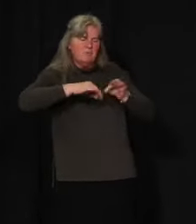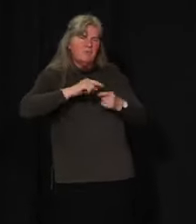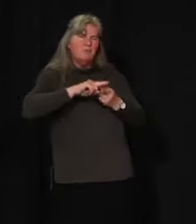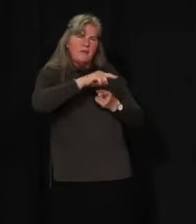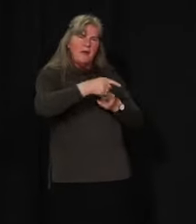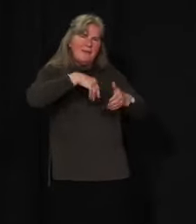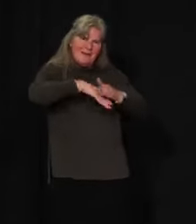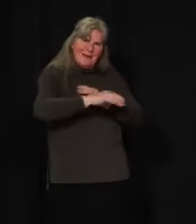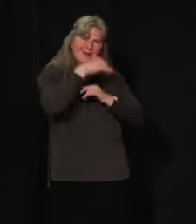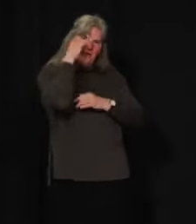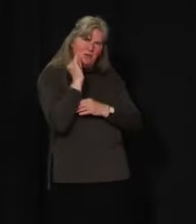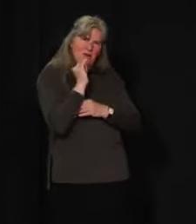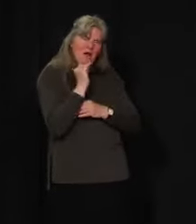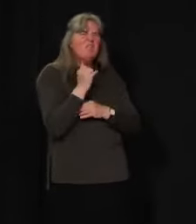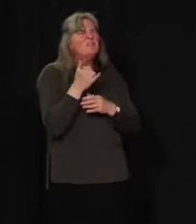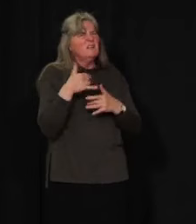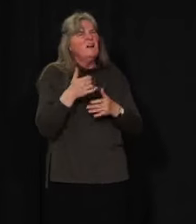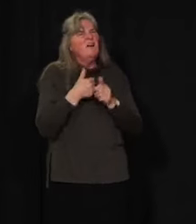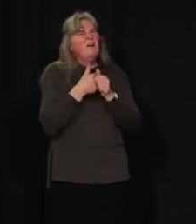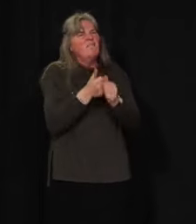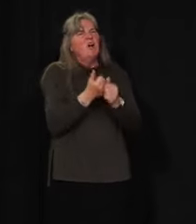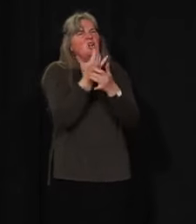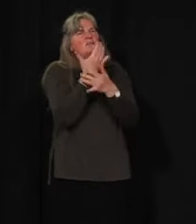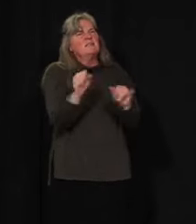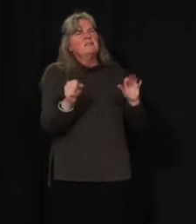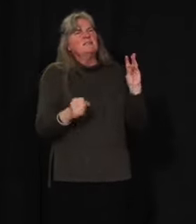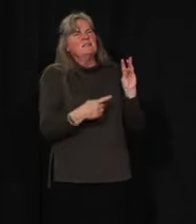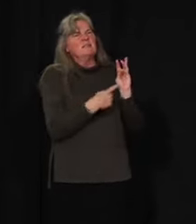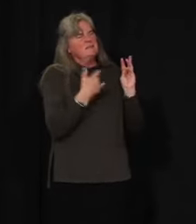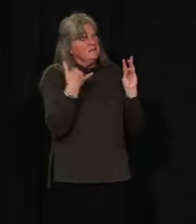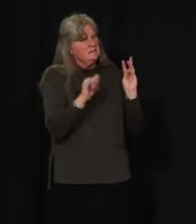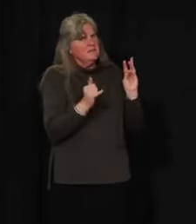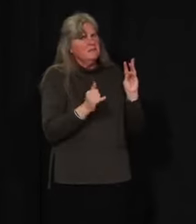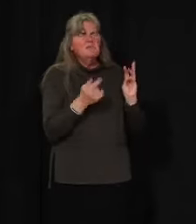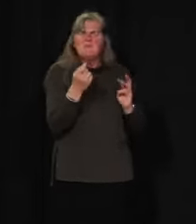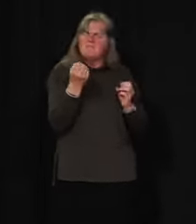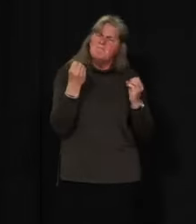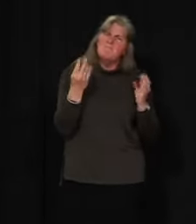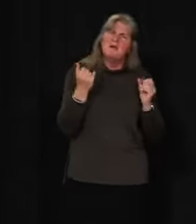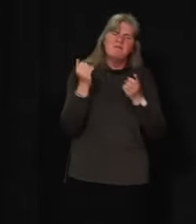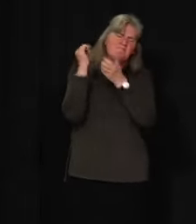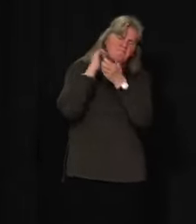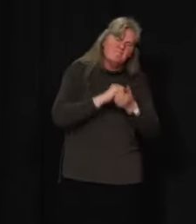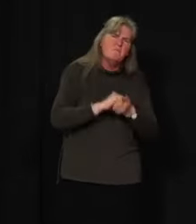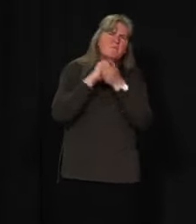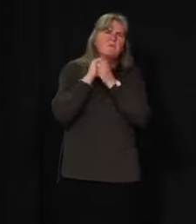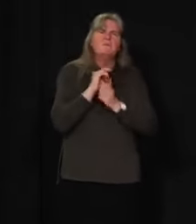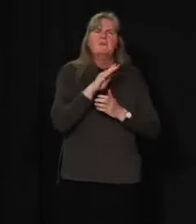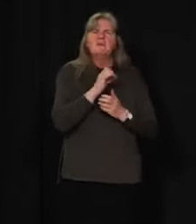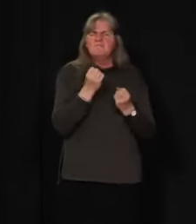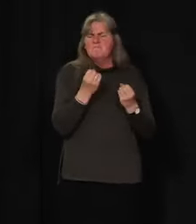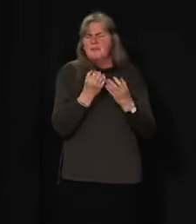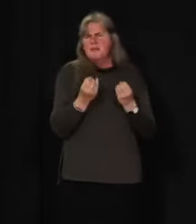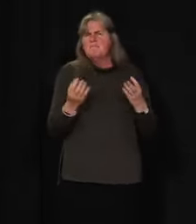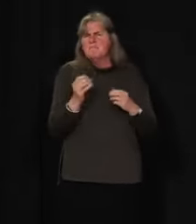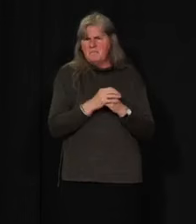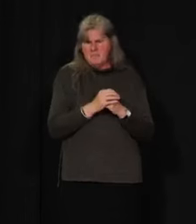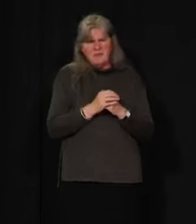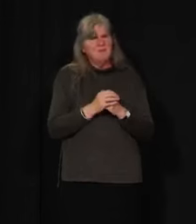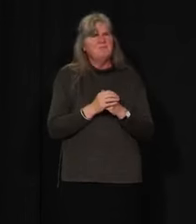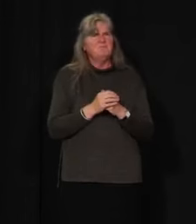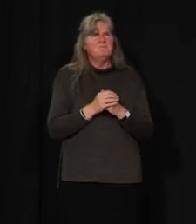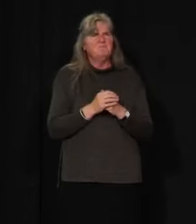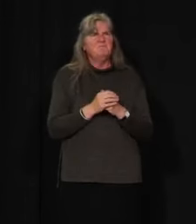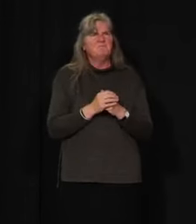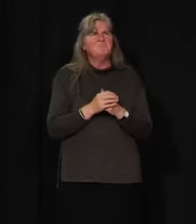Choosing BC is fitting, given our existing partnership with BC in so many areas, not the least of which is our ongoing public